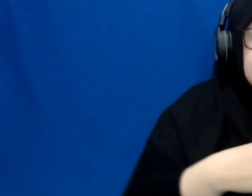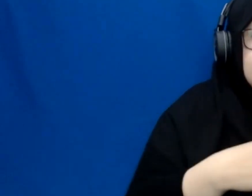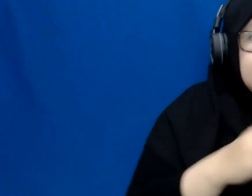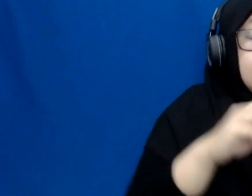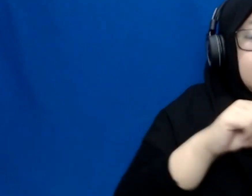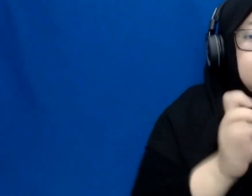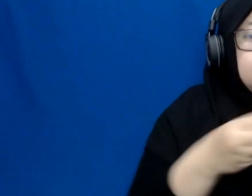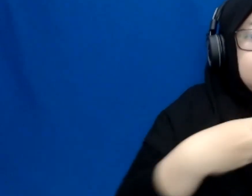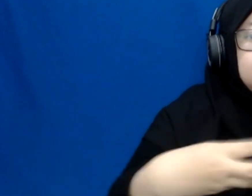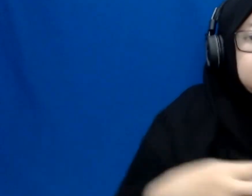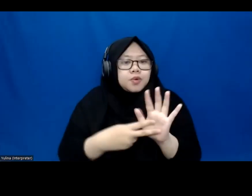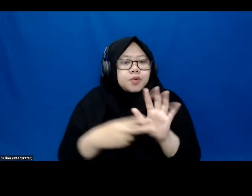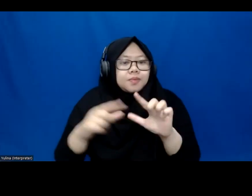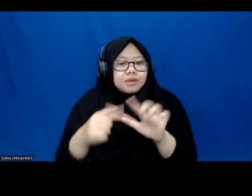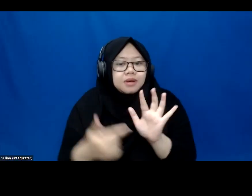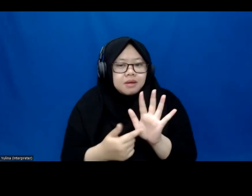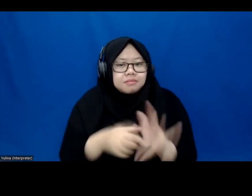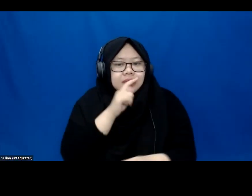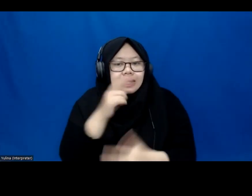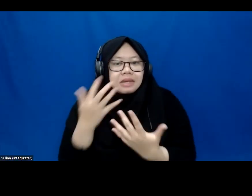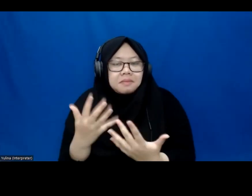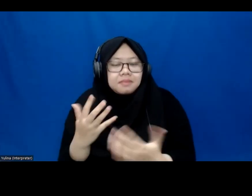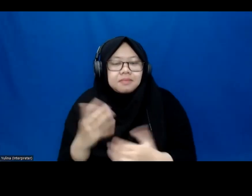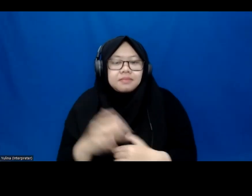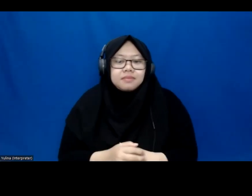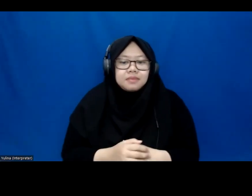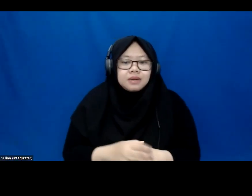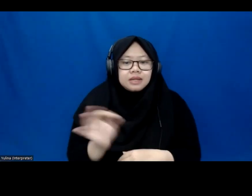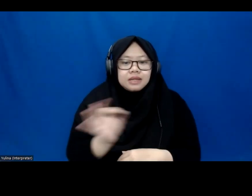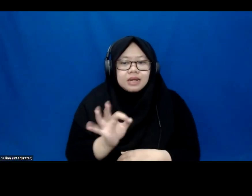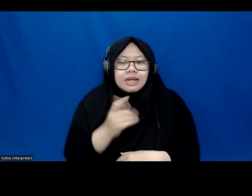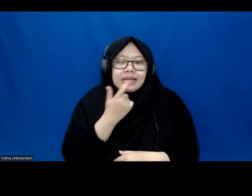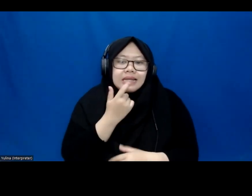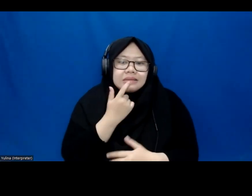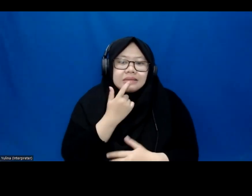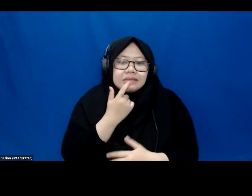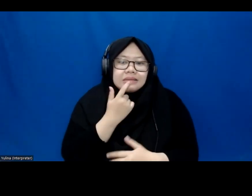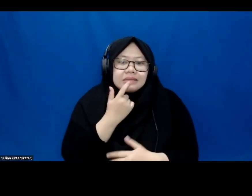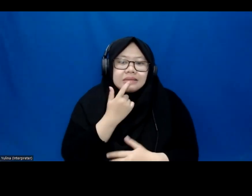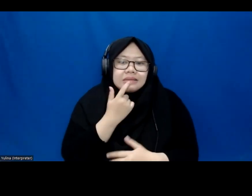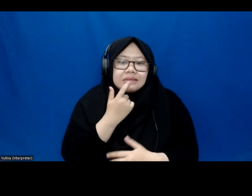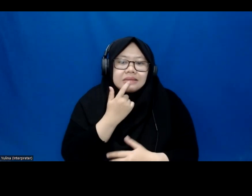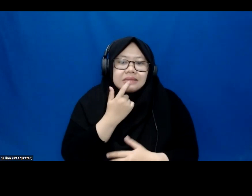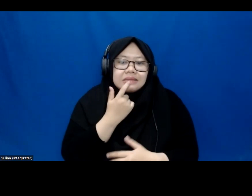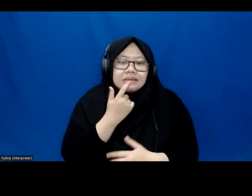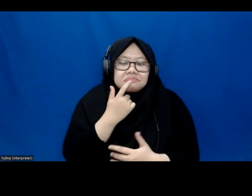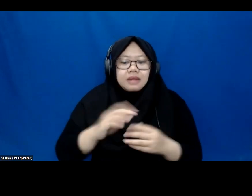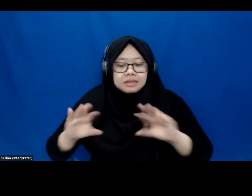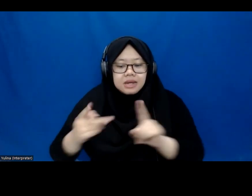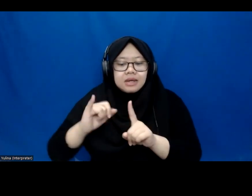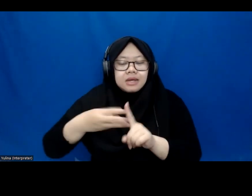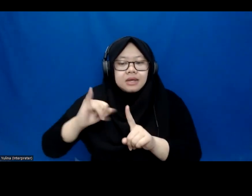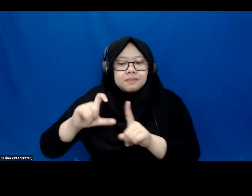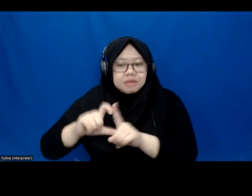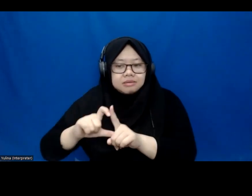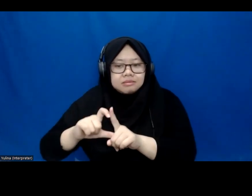so the question is, it's not only about the hybrid working, but also during the pandemic, there